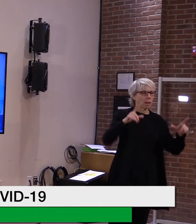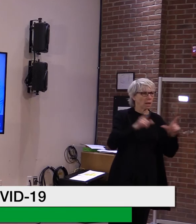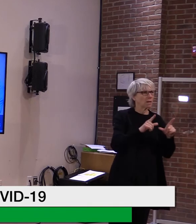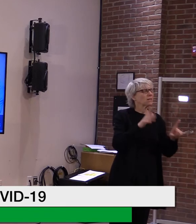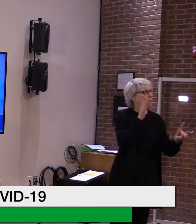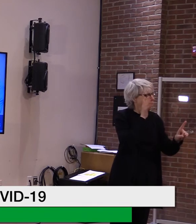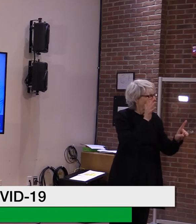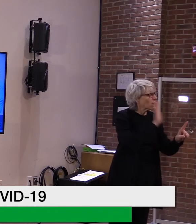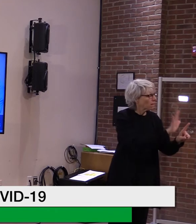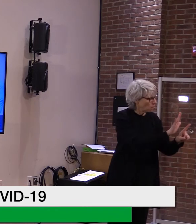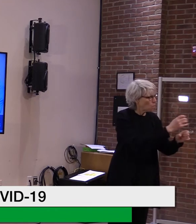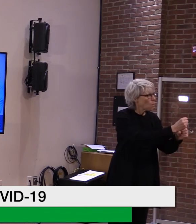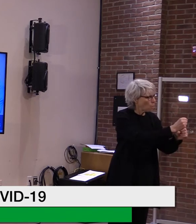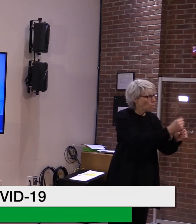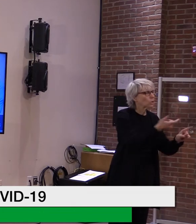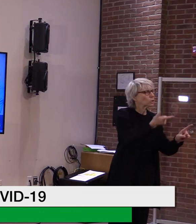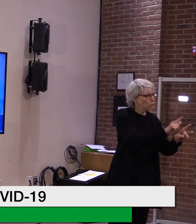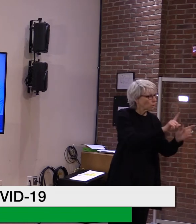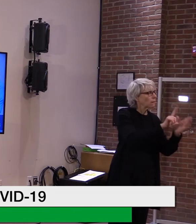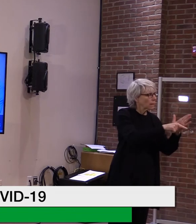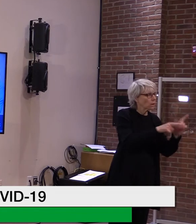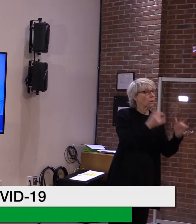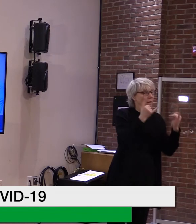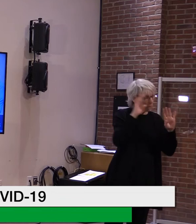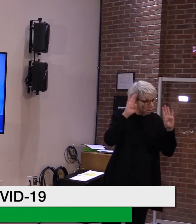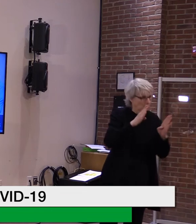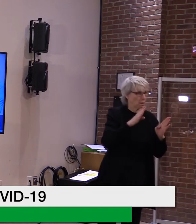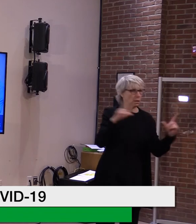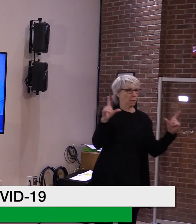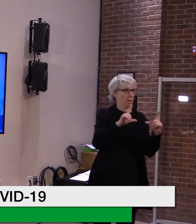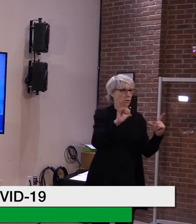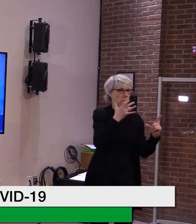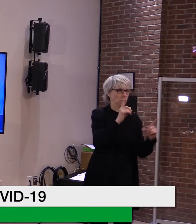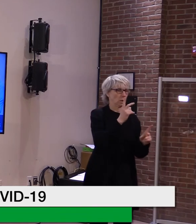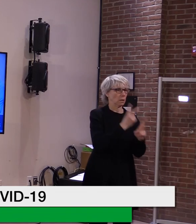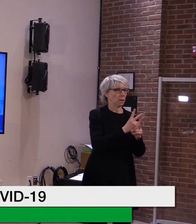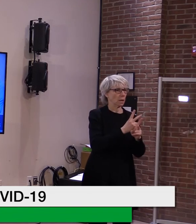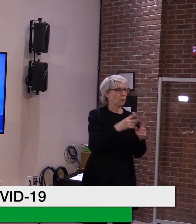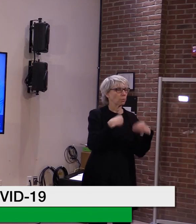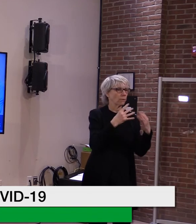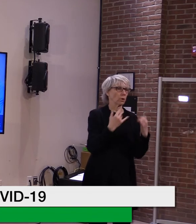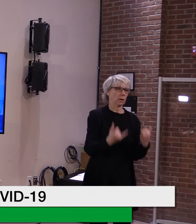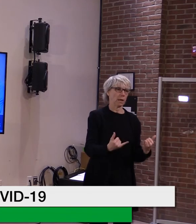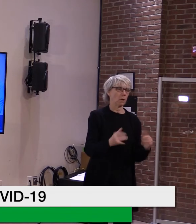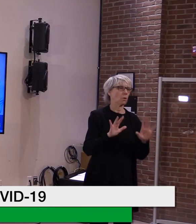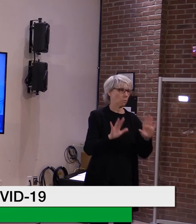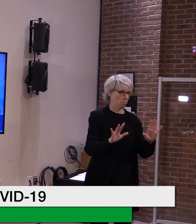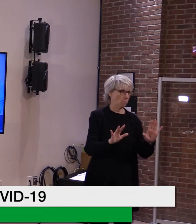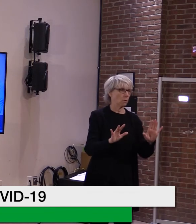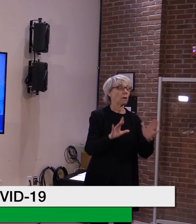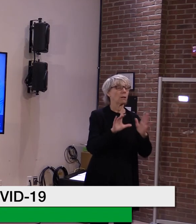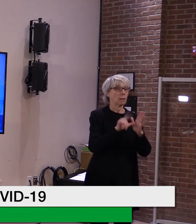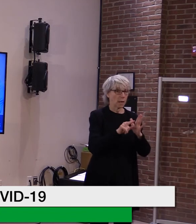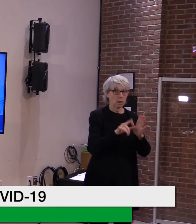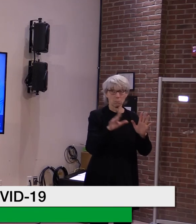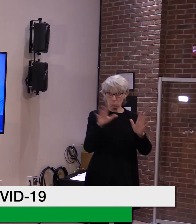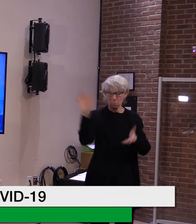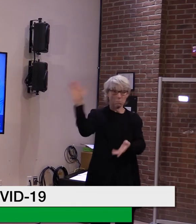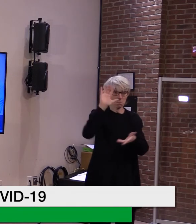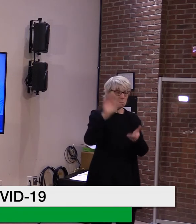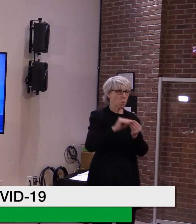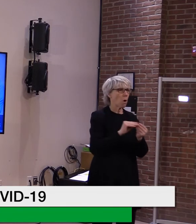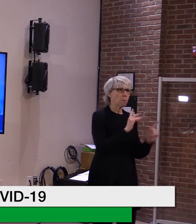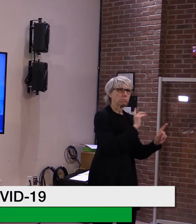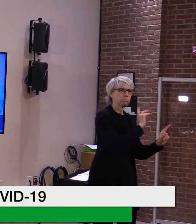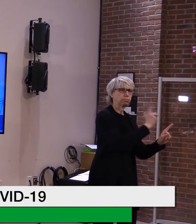right now we have, we're using licensed, uh, as the criteria for, um, for moving